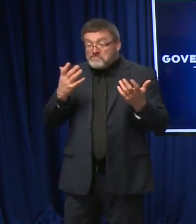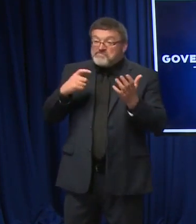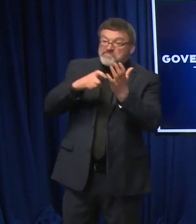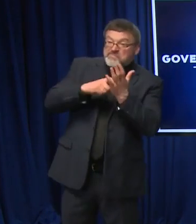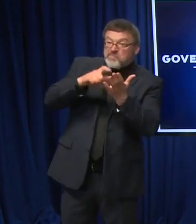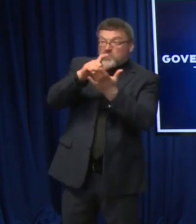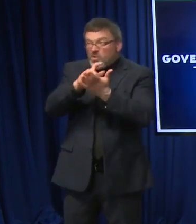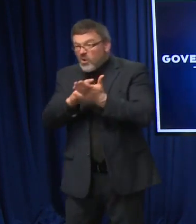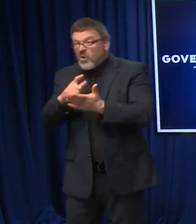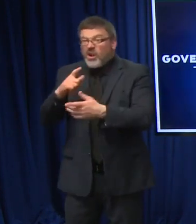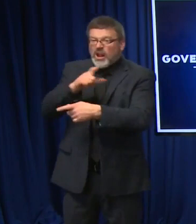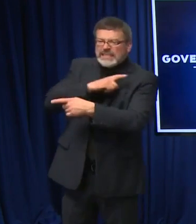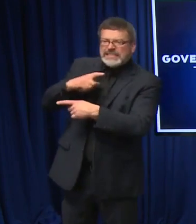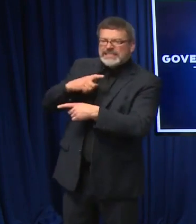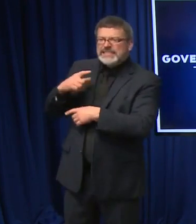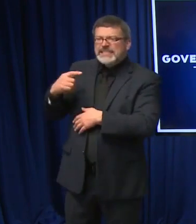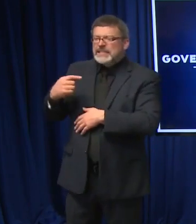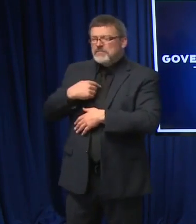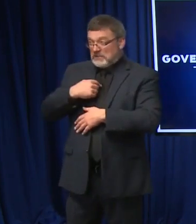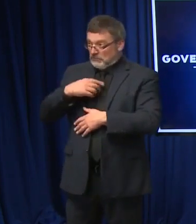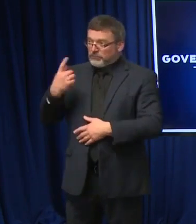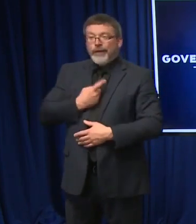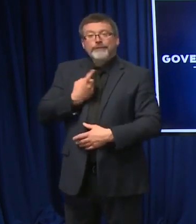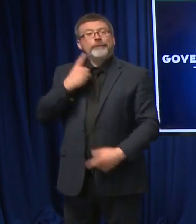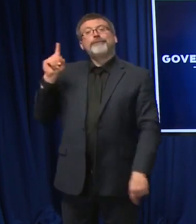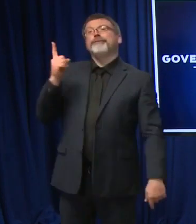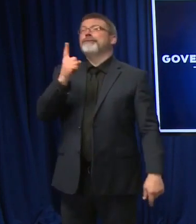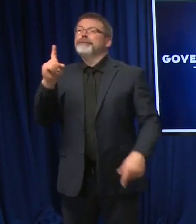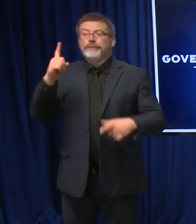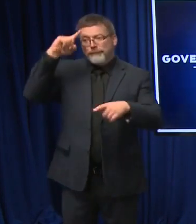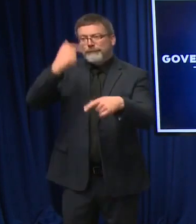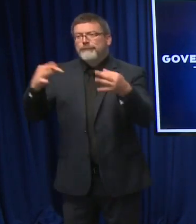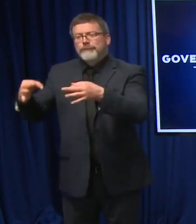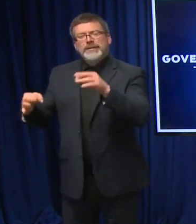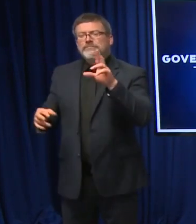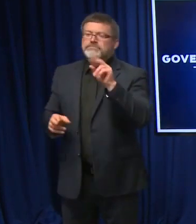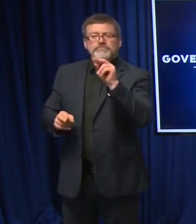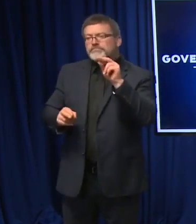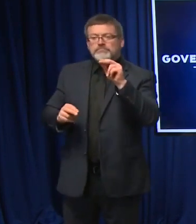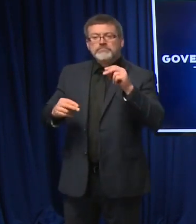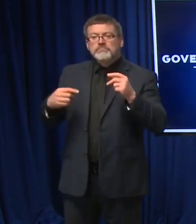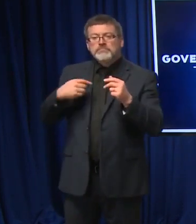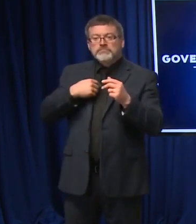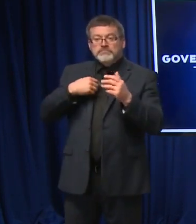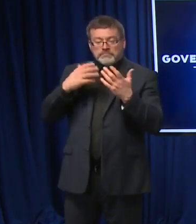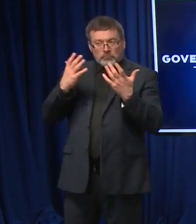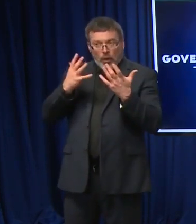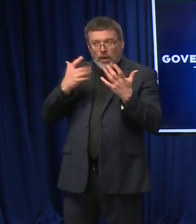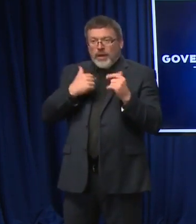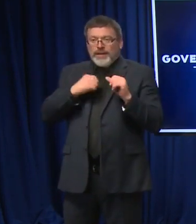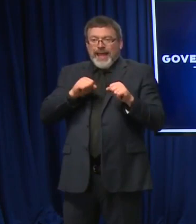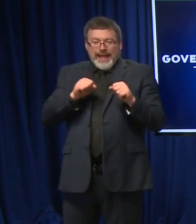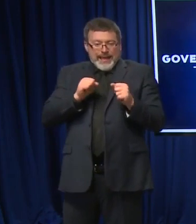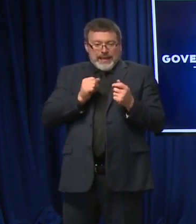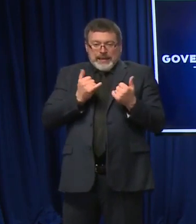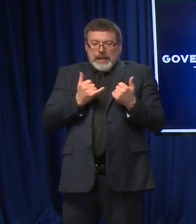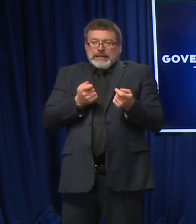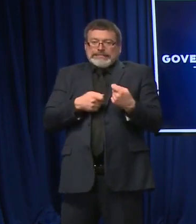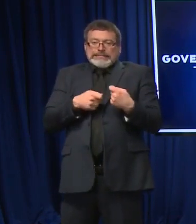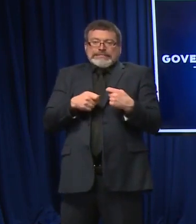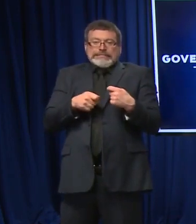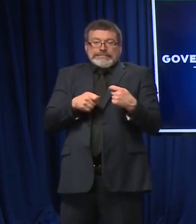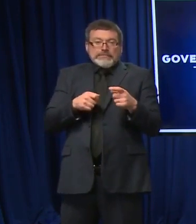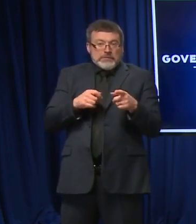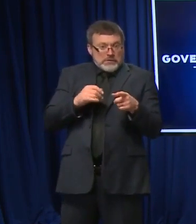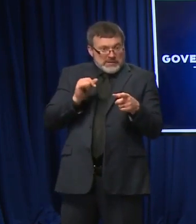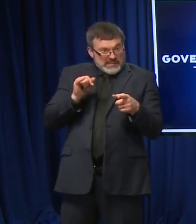can't do it with an executive order. Maybe there are things that maybe could go into place, but would require a more robust state of emergency, which, again, we're not really